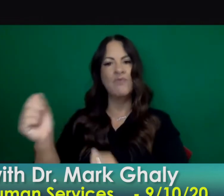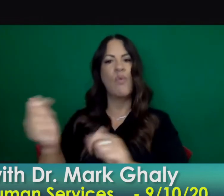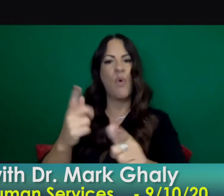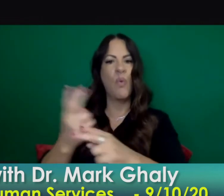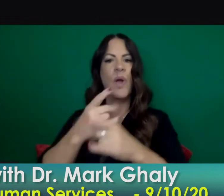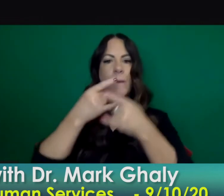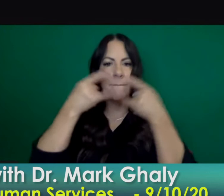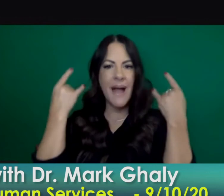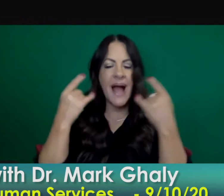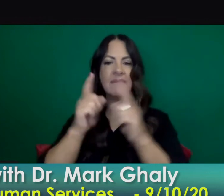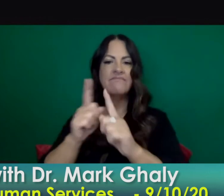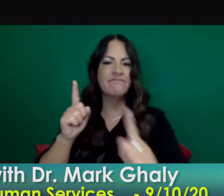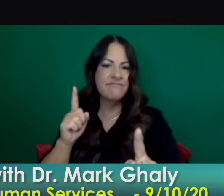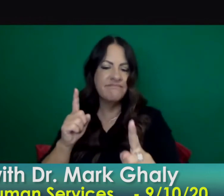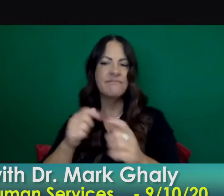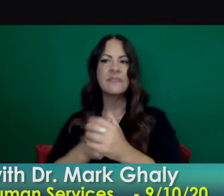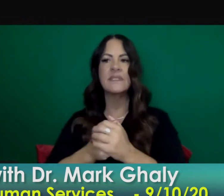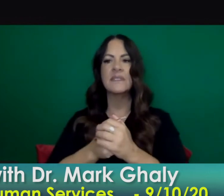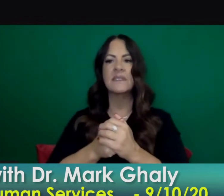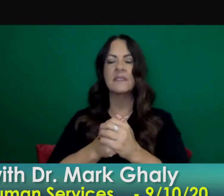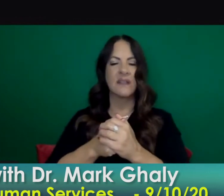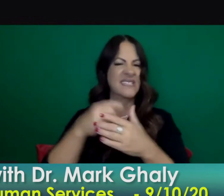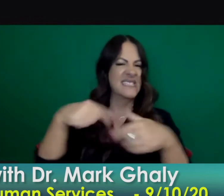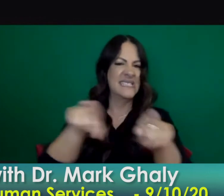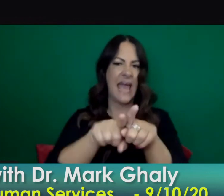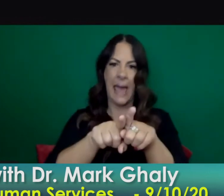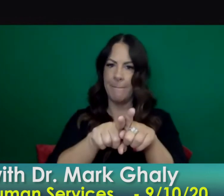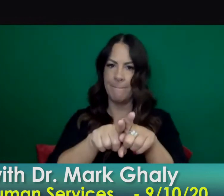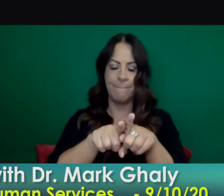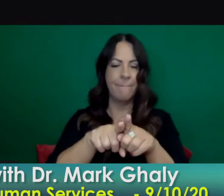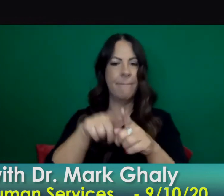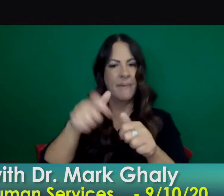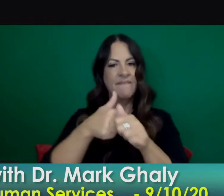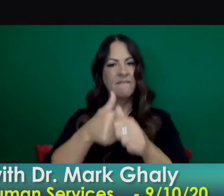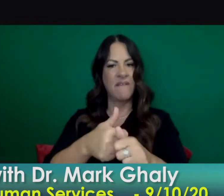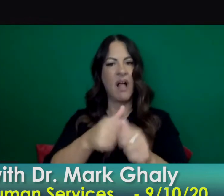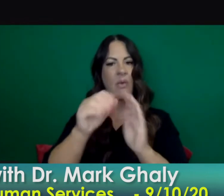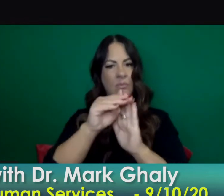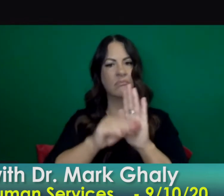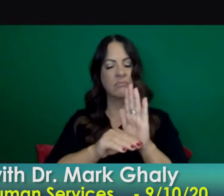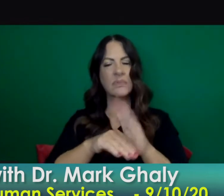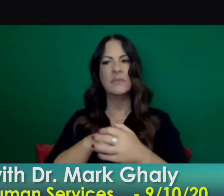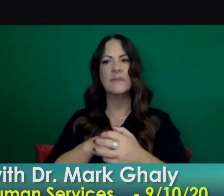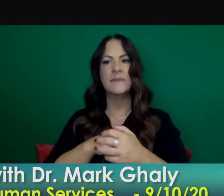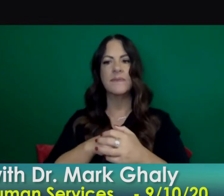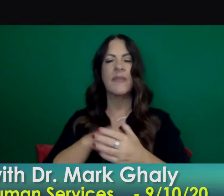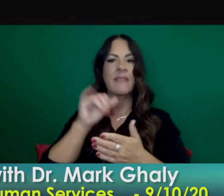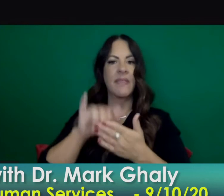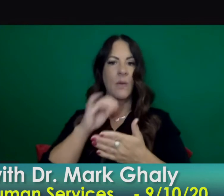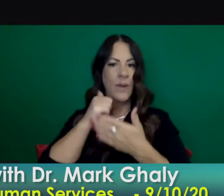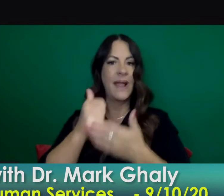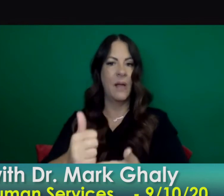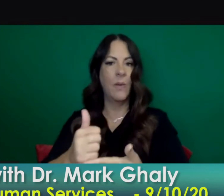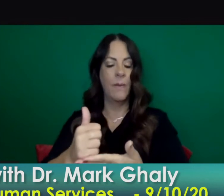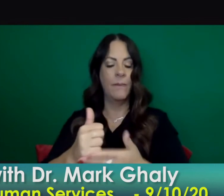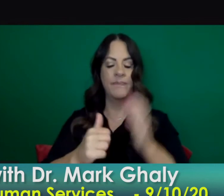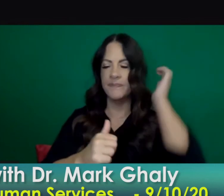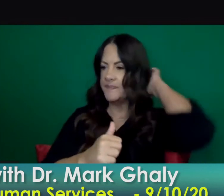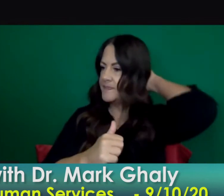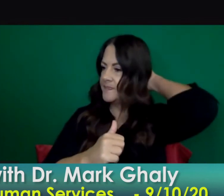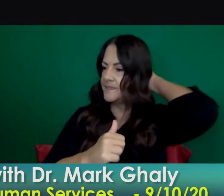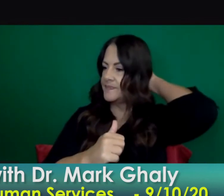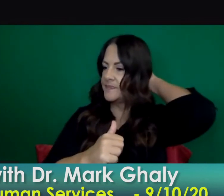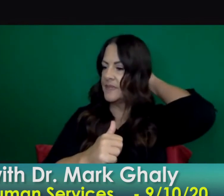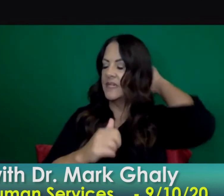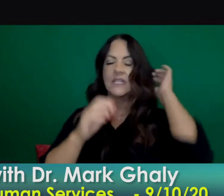when you can avoid it are going to be the same tools that allow us to get through these hard events um without having surges